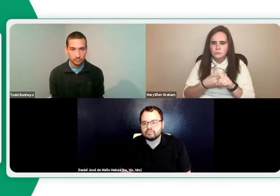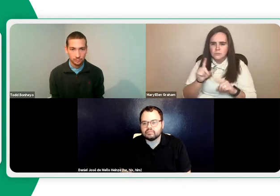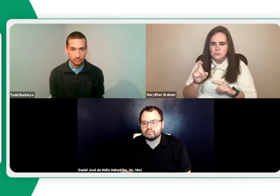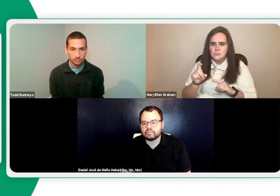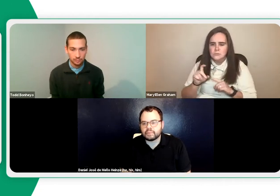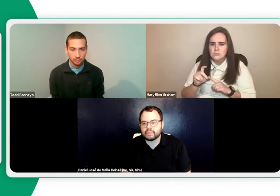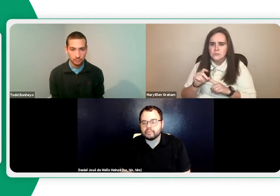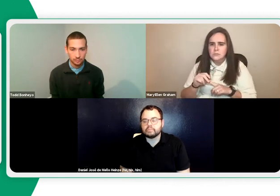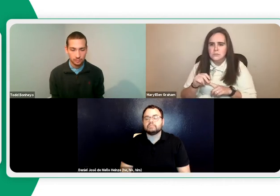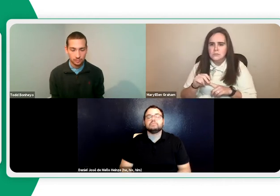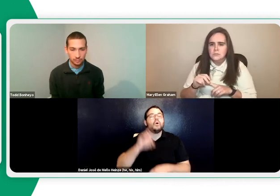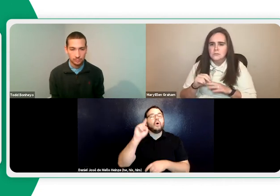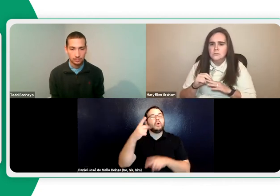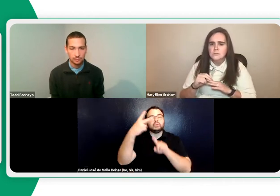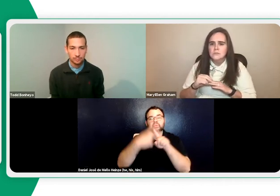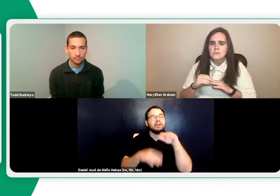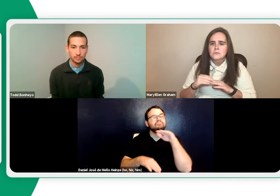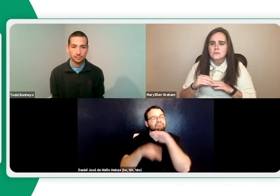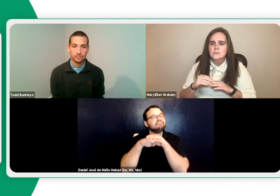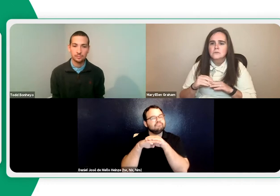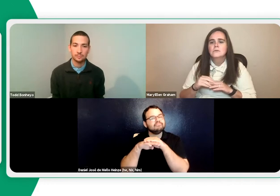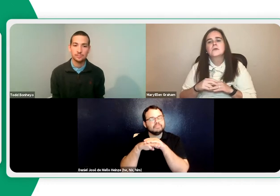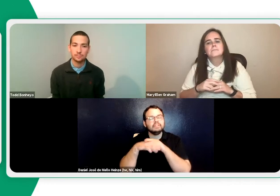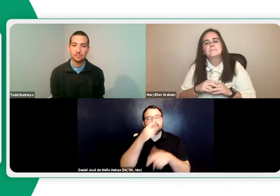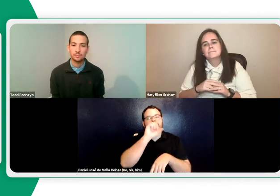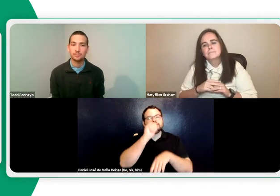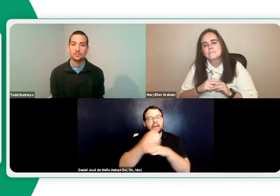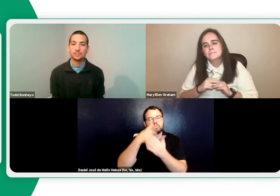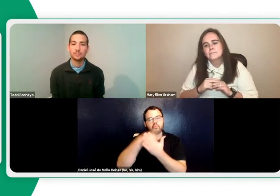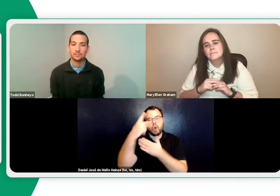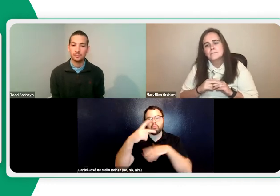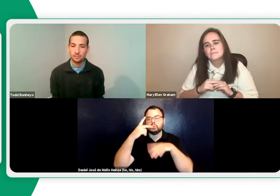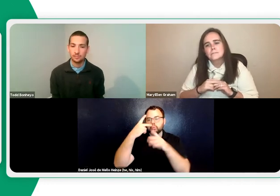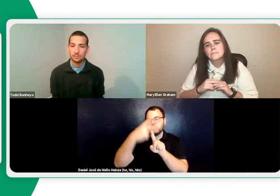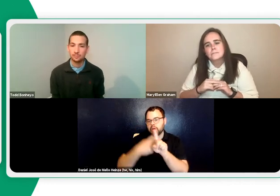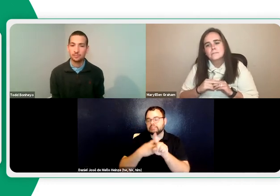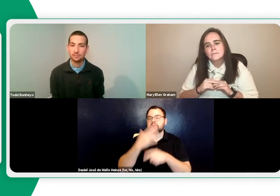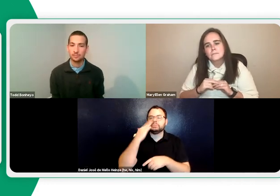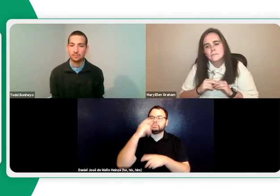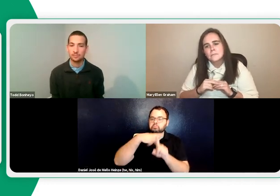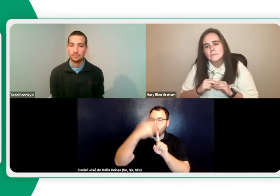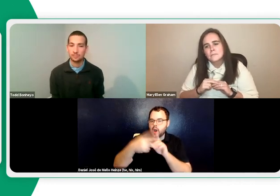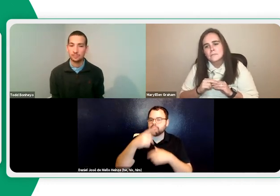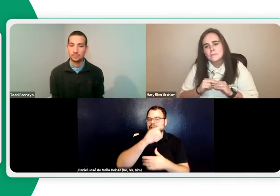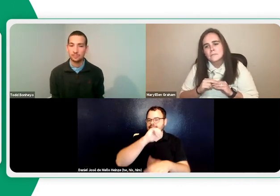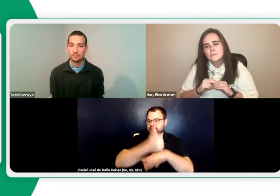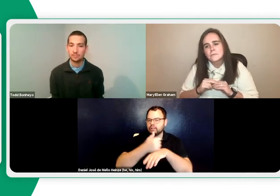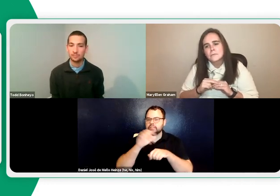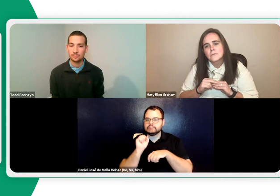that be extended, or is it a maximum of two months? This is Daniel. Yes, they only allow two months max because